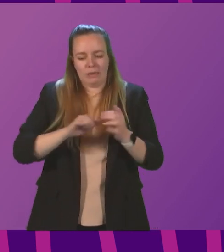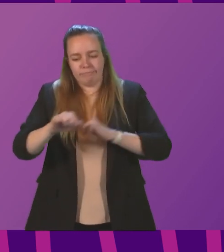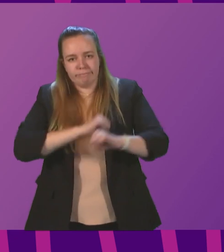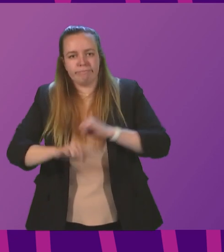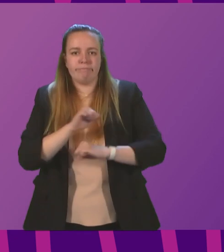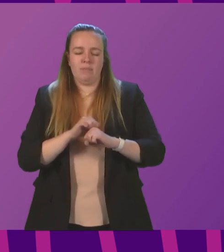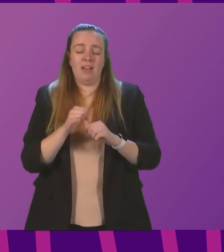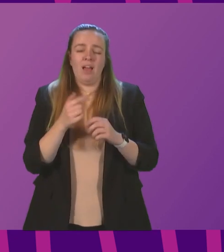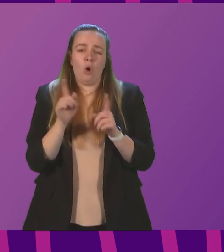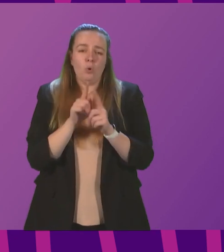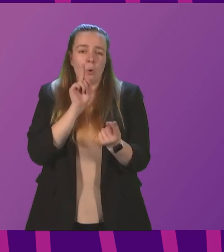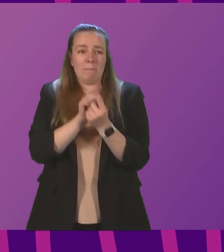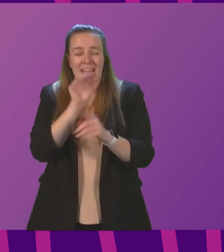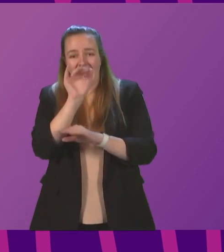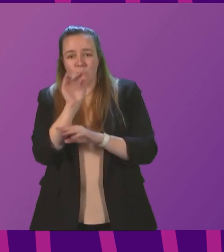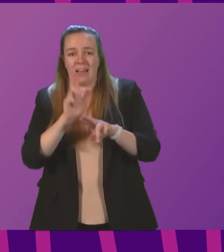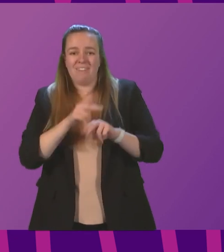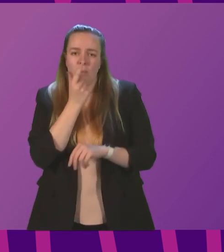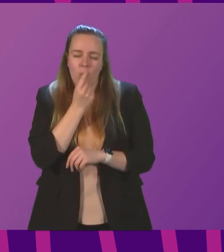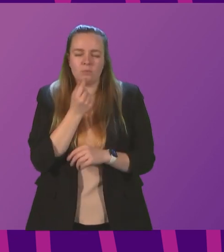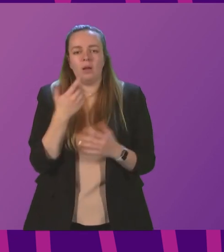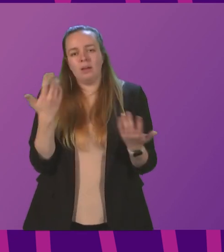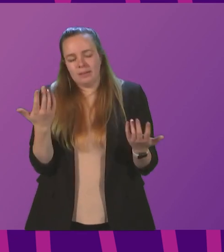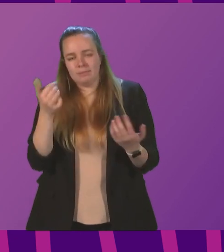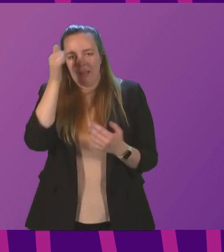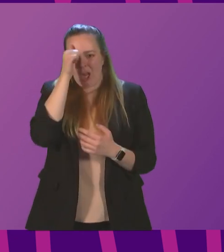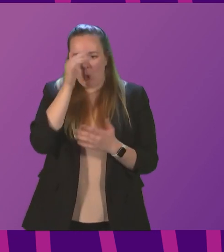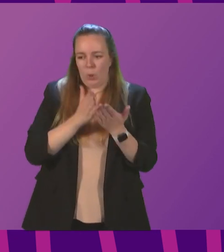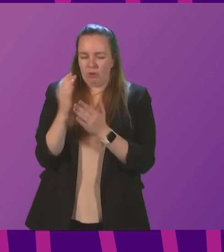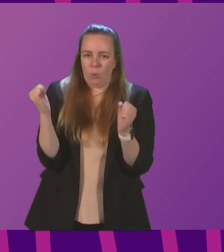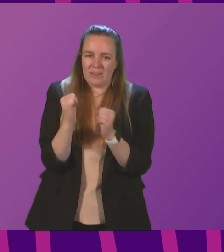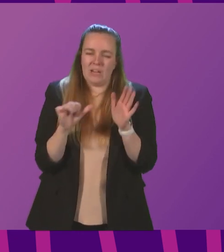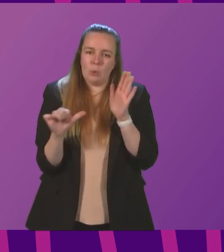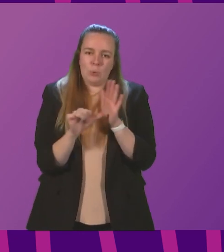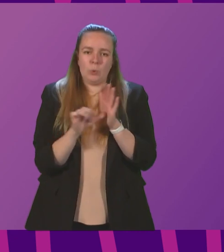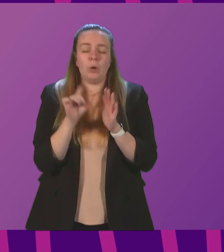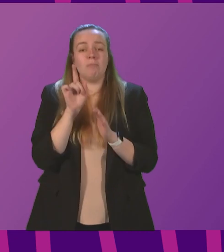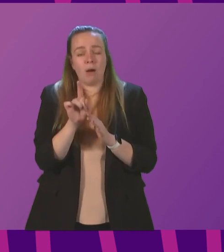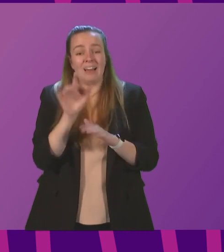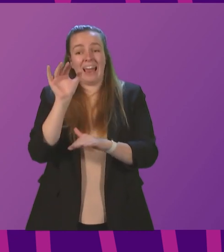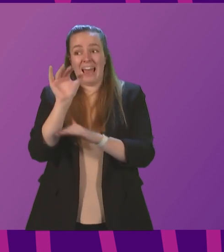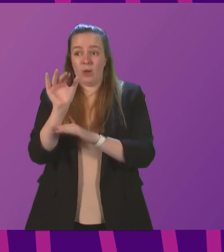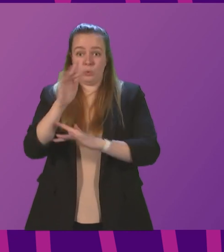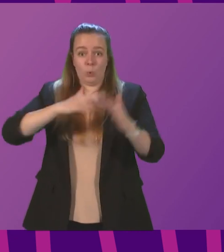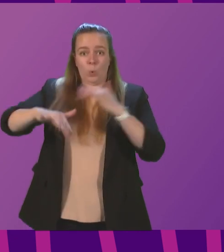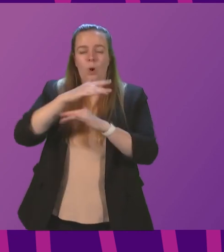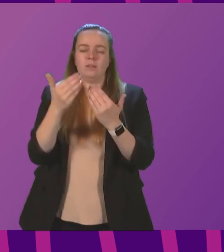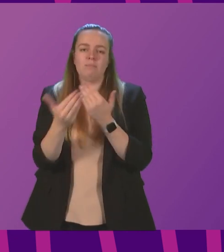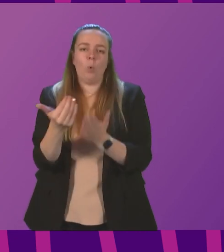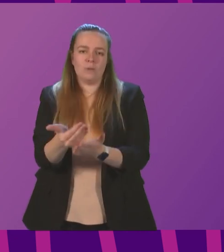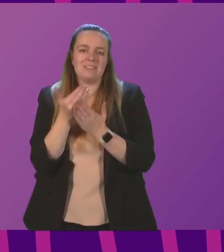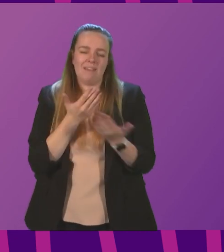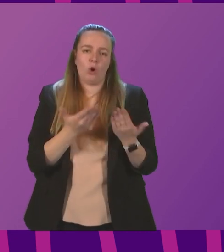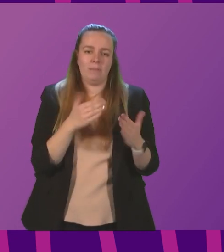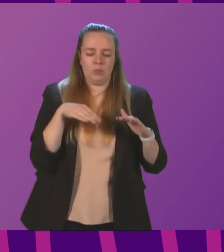meet outdoors if that is possible. That obviously gets harder through the winter, but it is the case that outdoor environments are safer